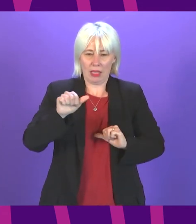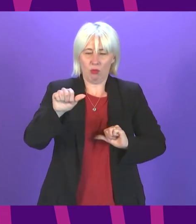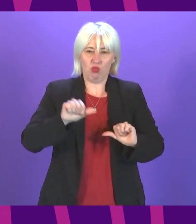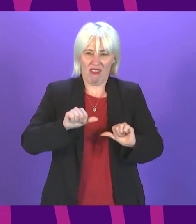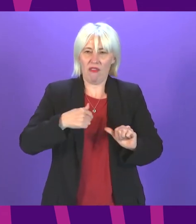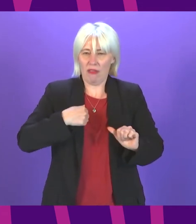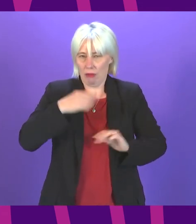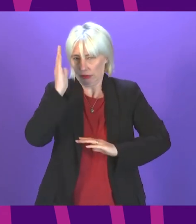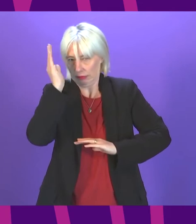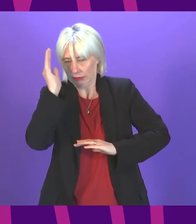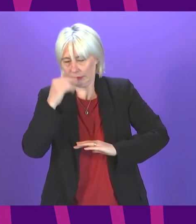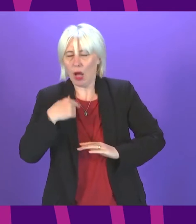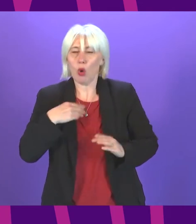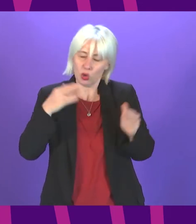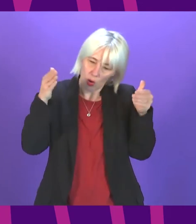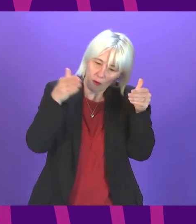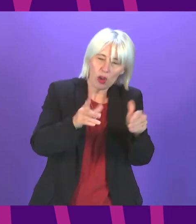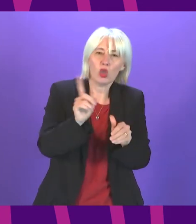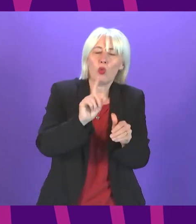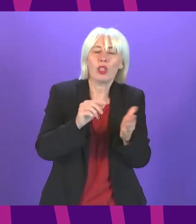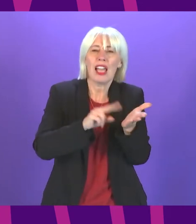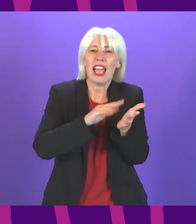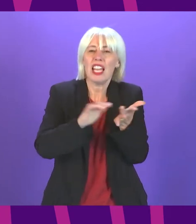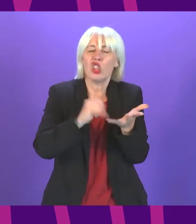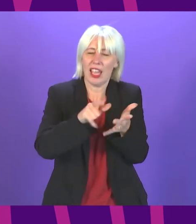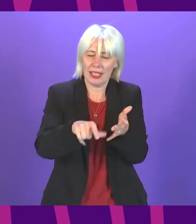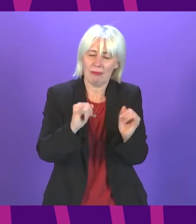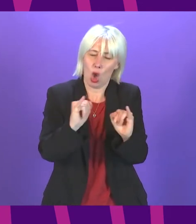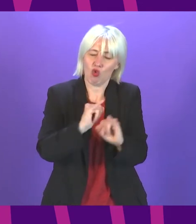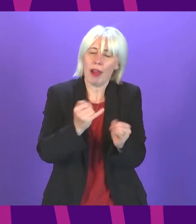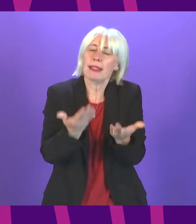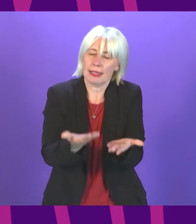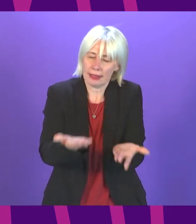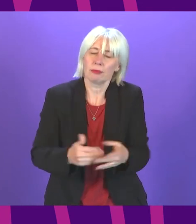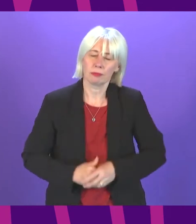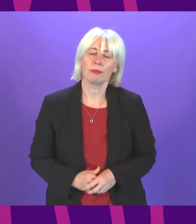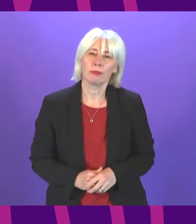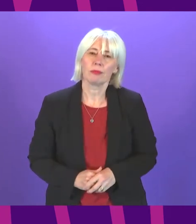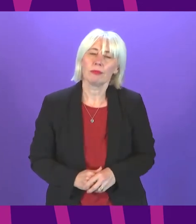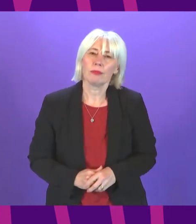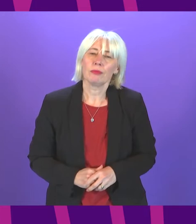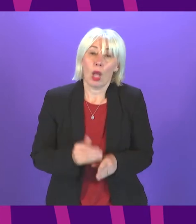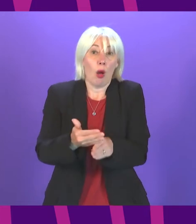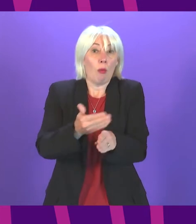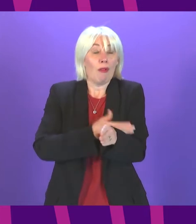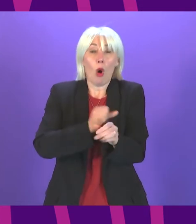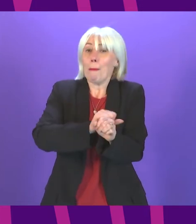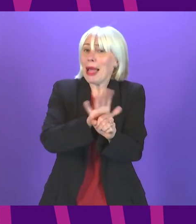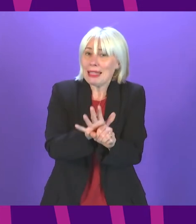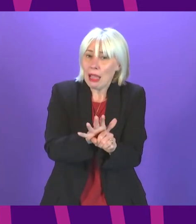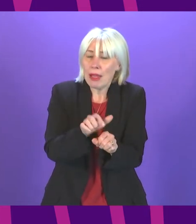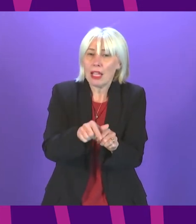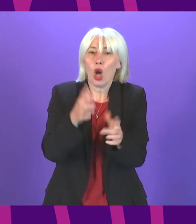indulge me as I would like to focus on our NHS which is at crisis point even before the pandemic